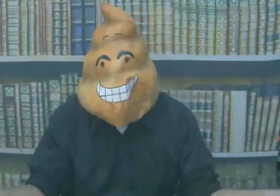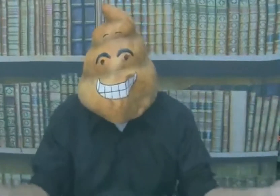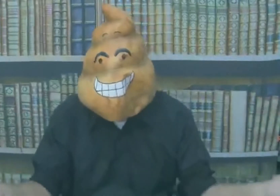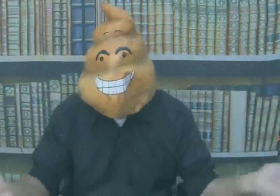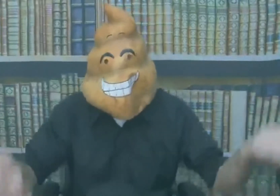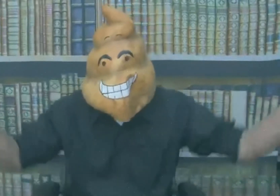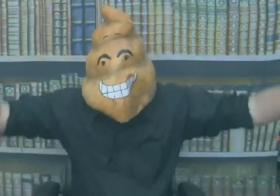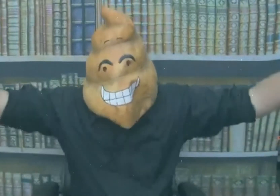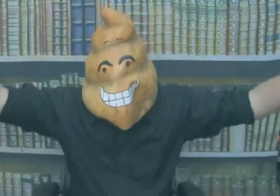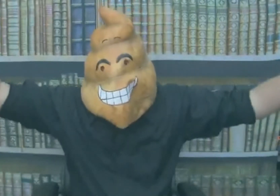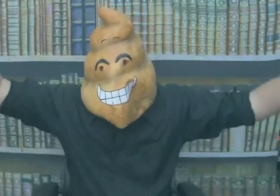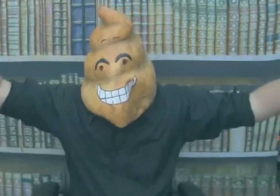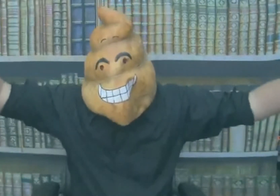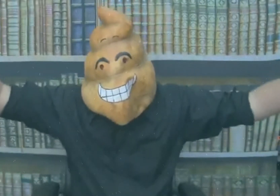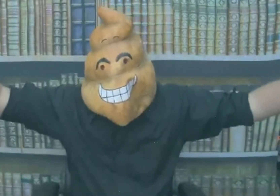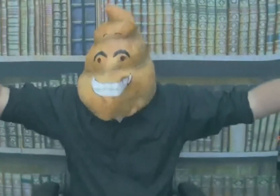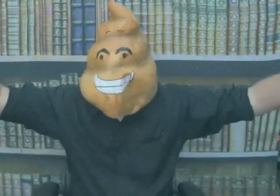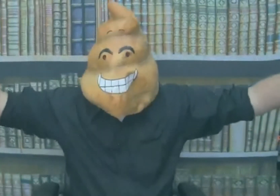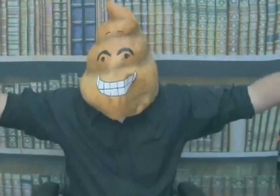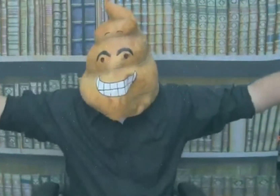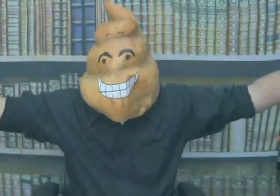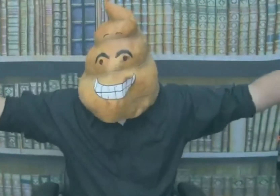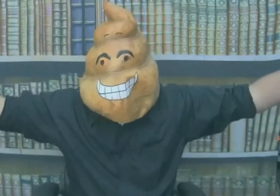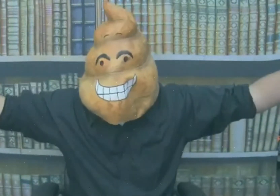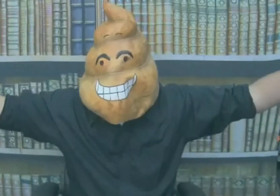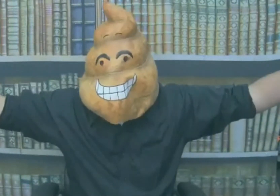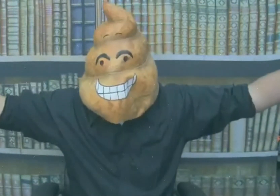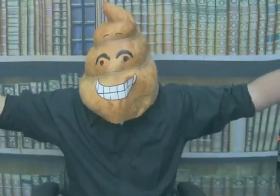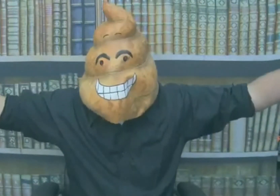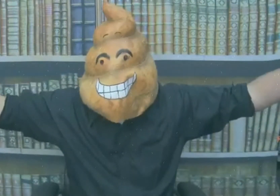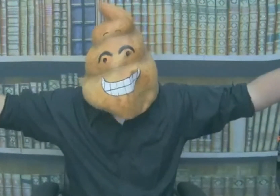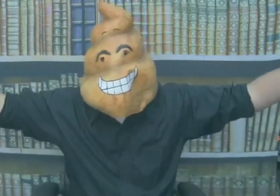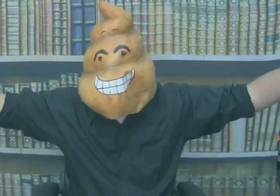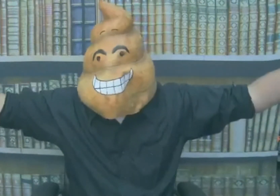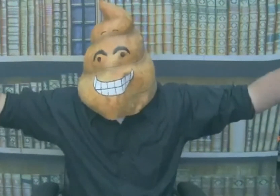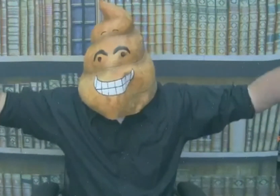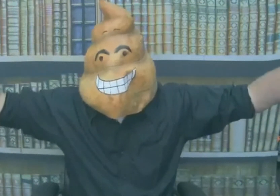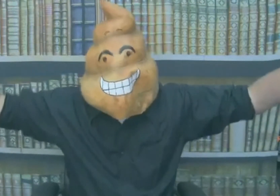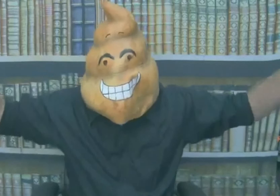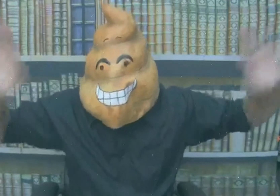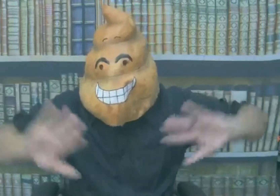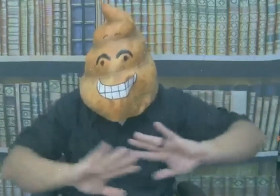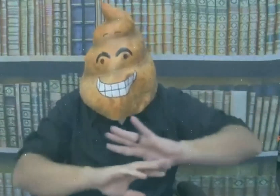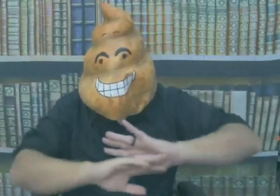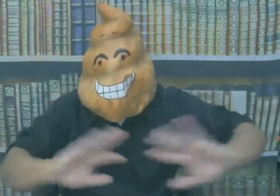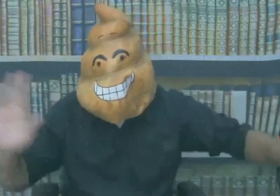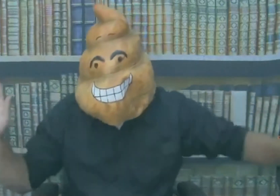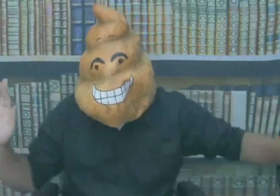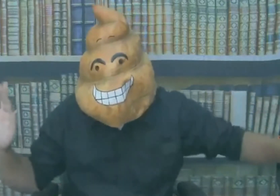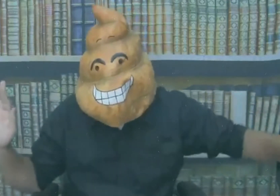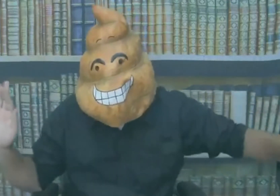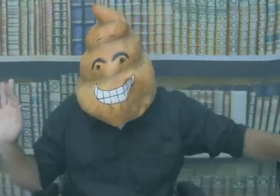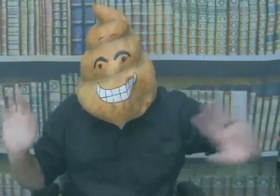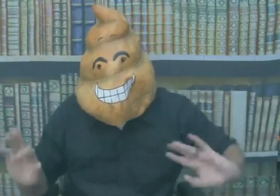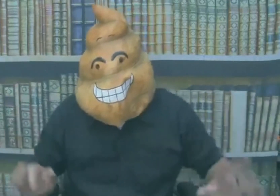anyway but whatever this is no dice no costume masks at all